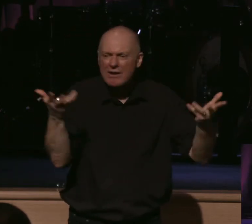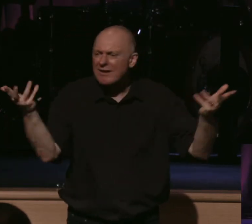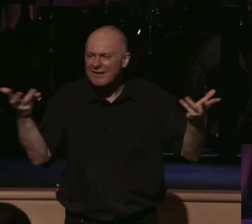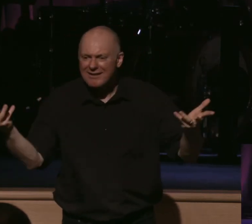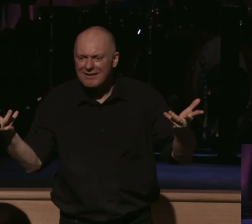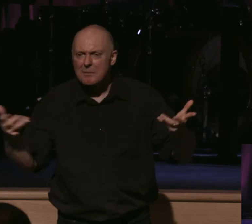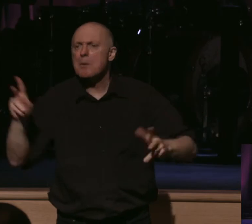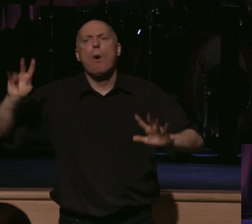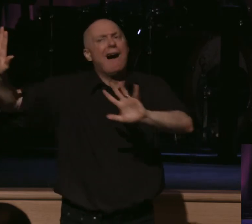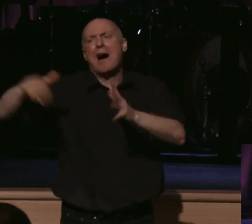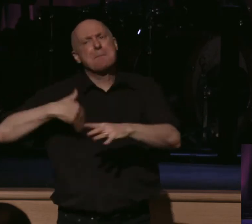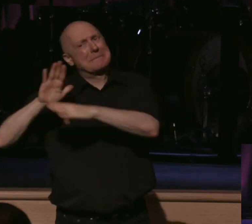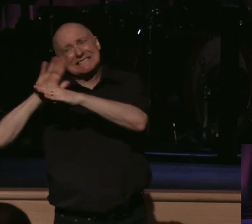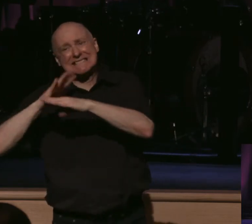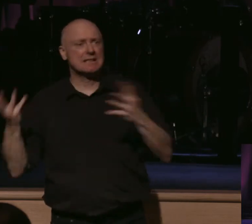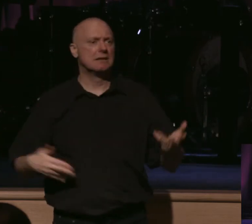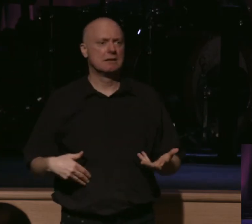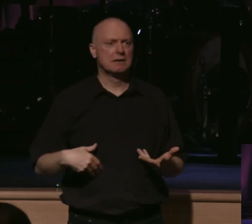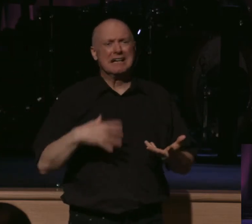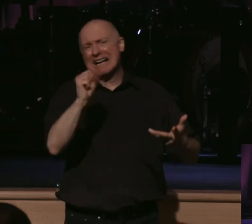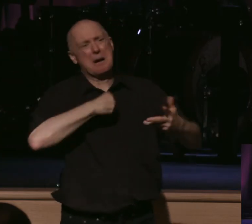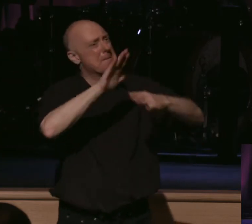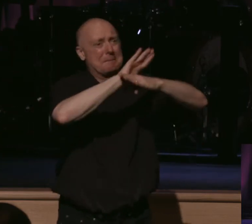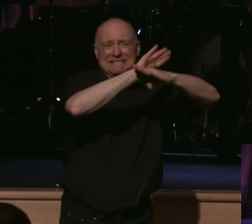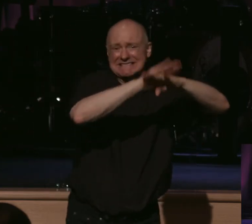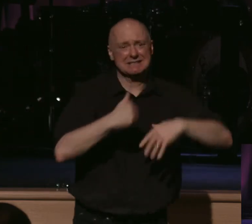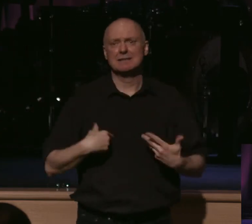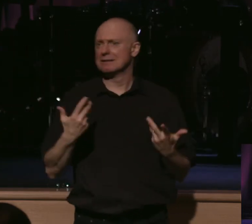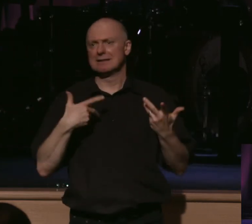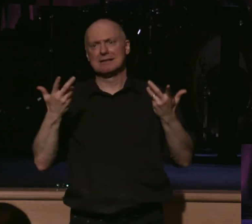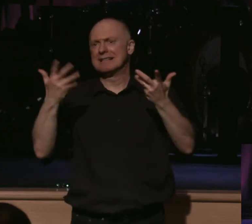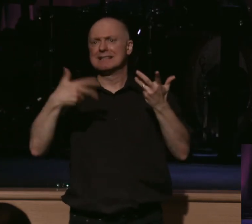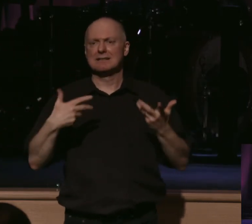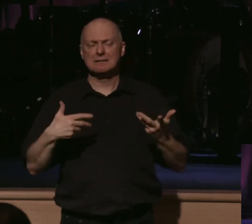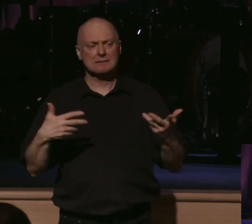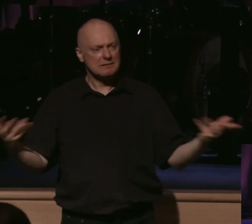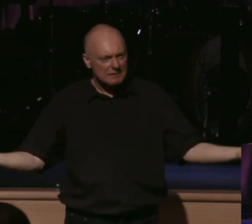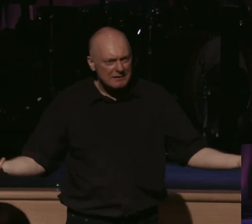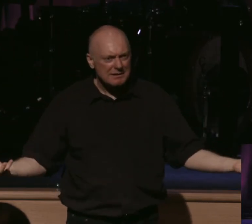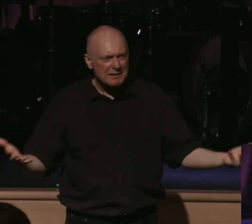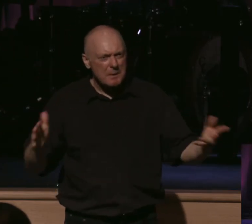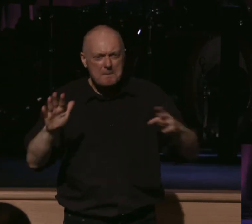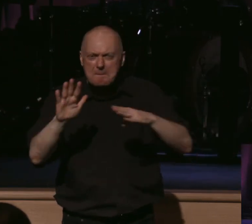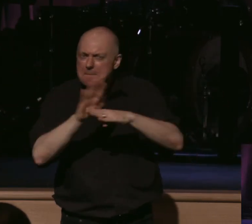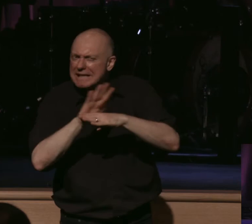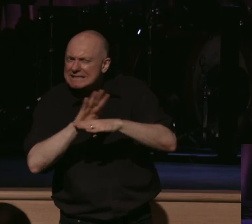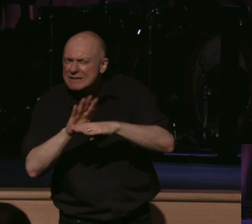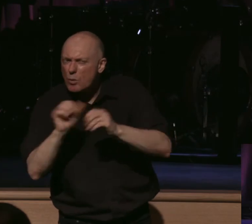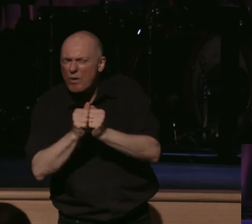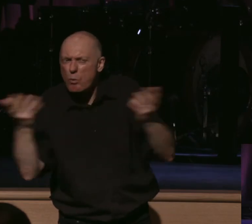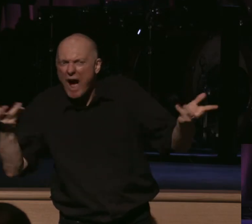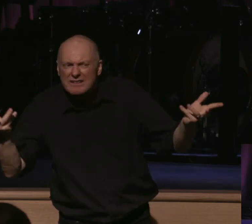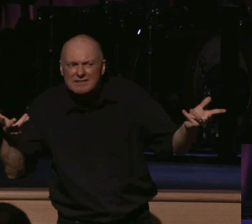I'm so busy. I'm so busy. Let me ask you, busy with what?